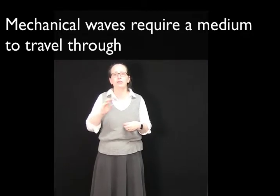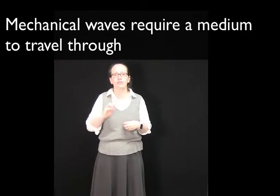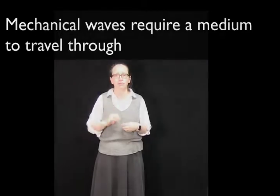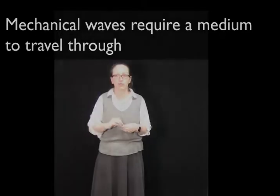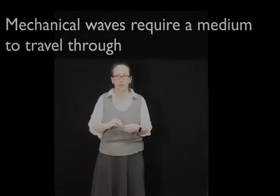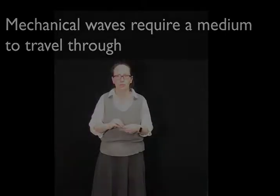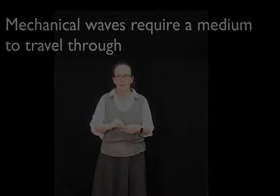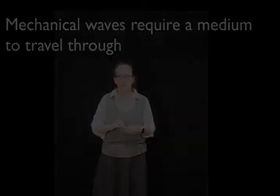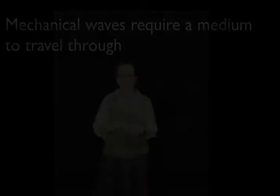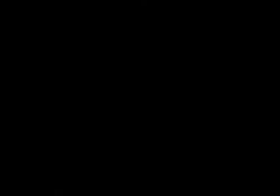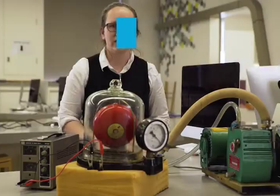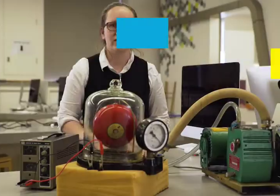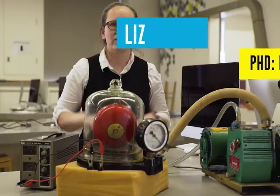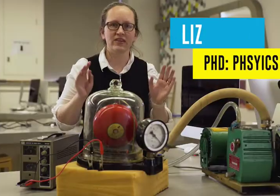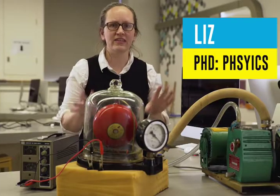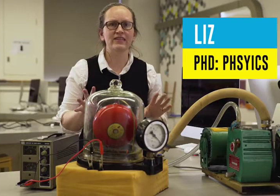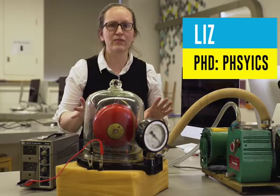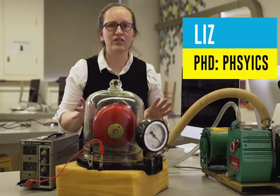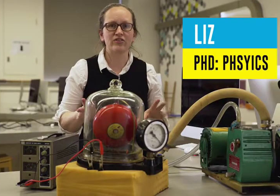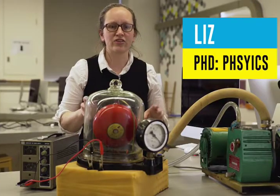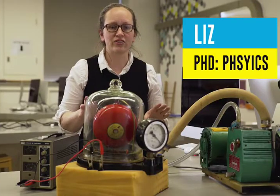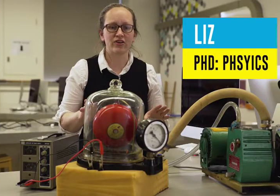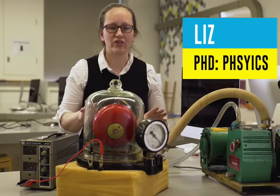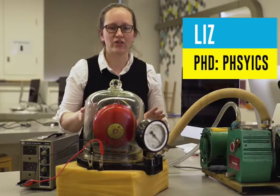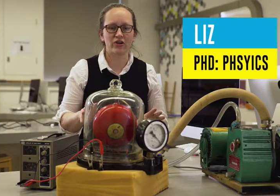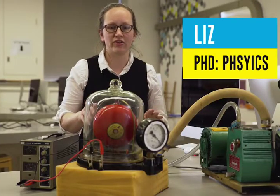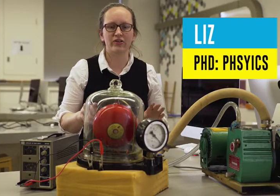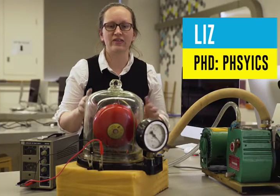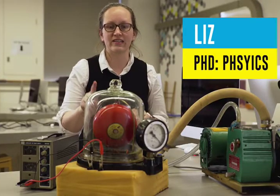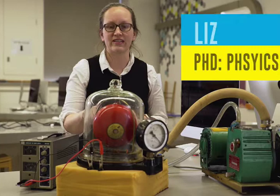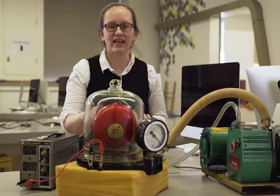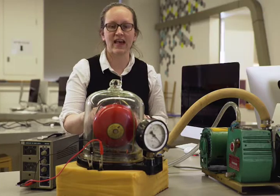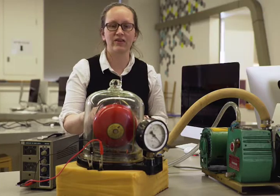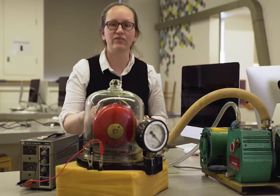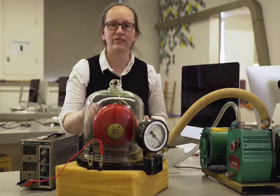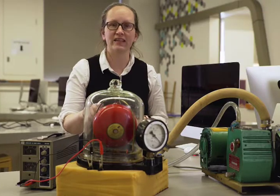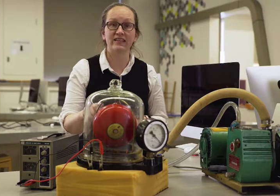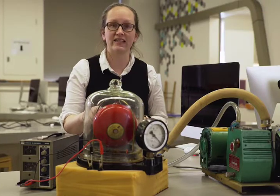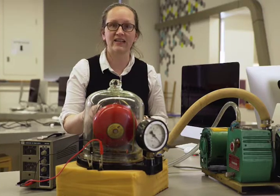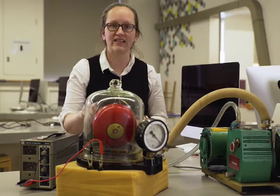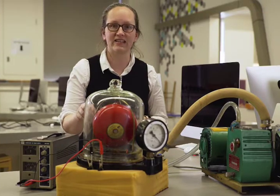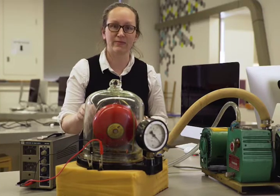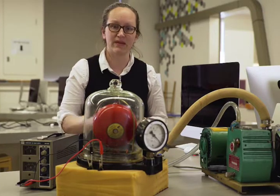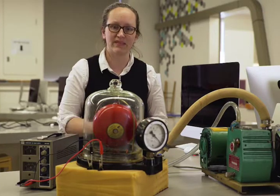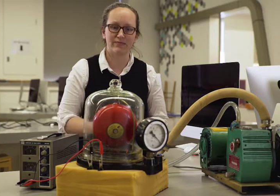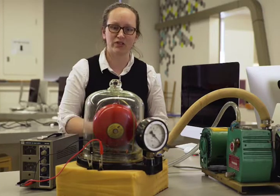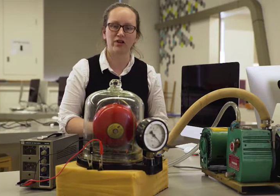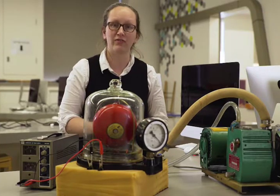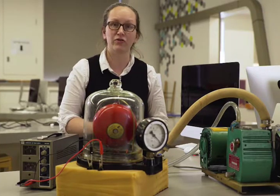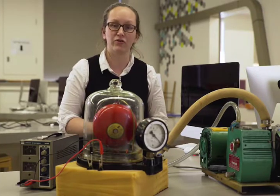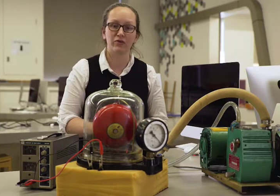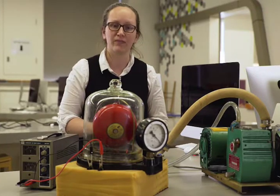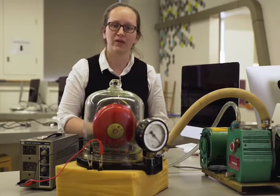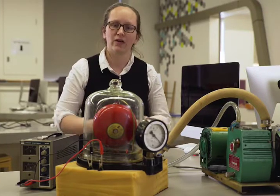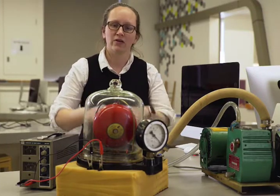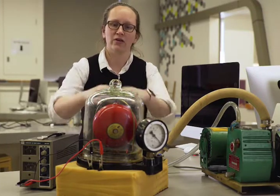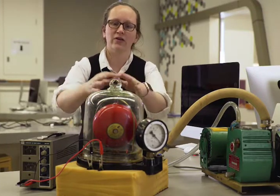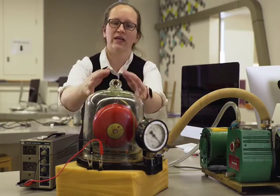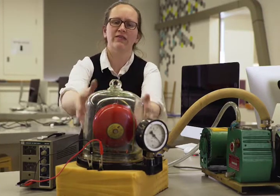travel through. So this demonstration is going to show you that sound really does need a medium to travel through. So here